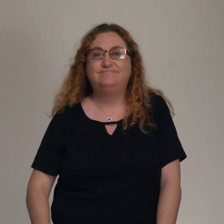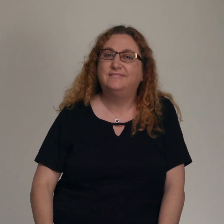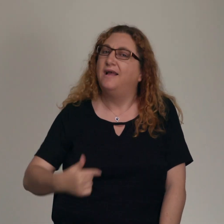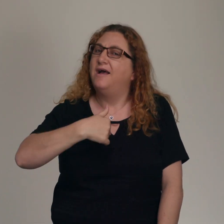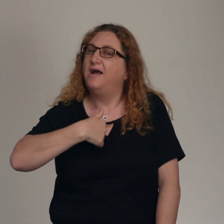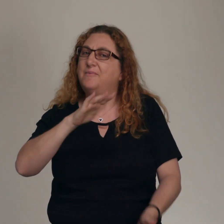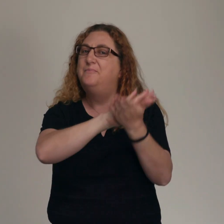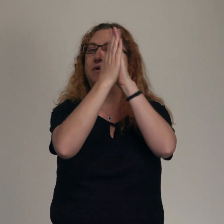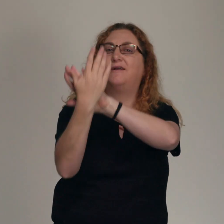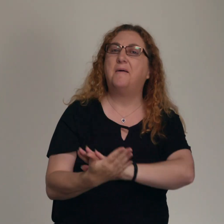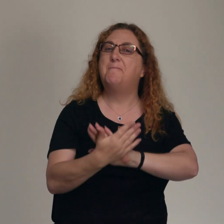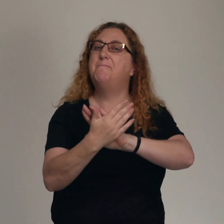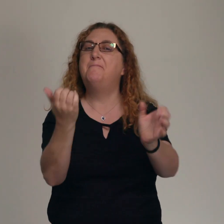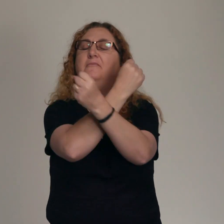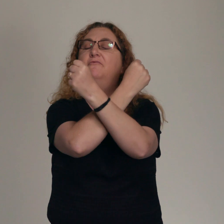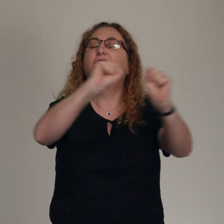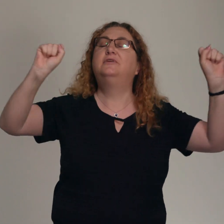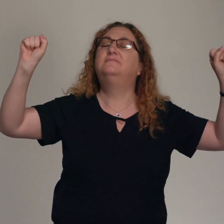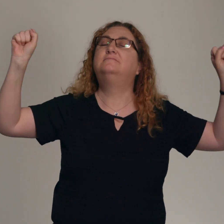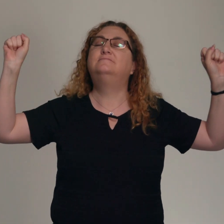And I would be set free